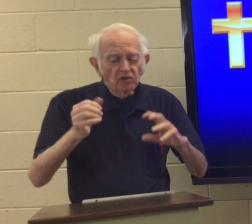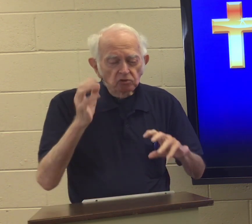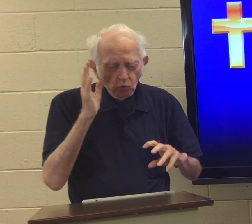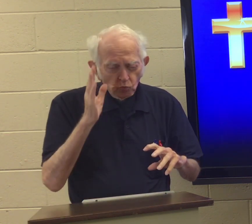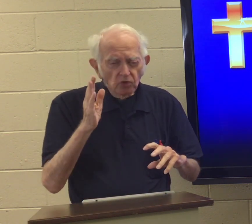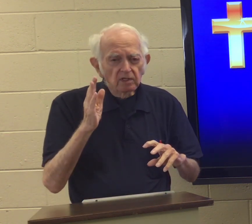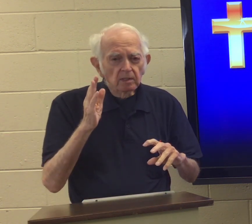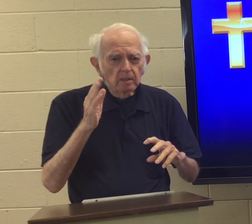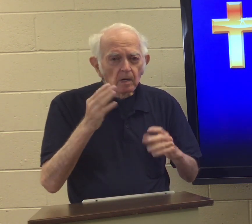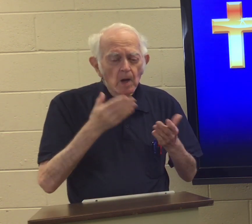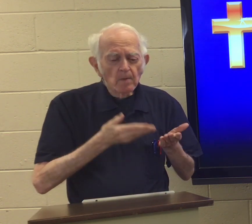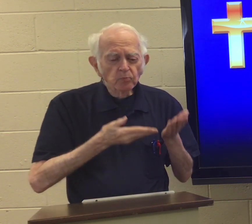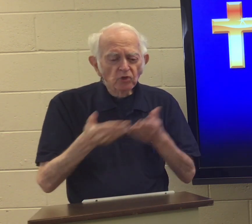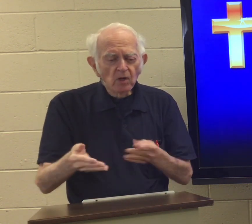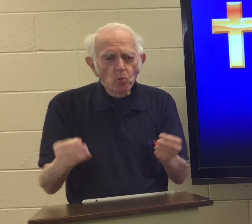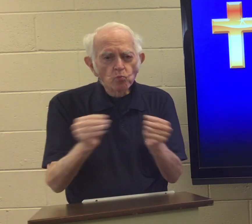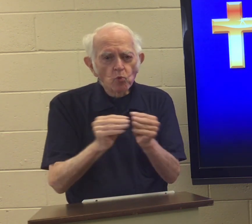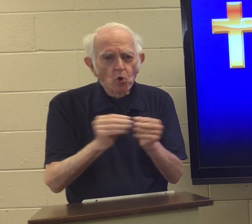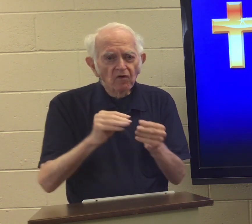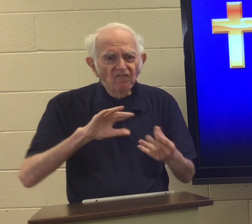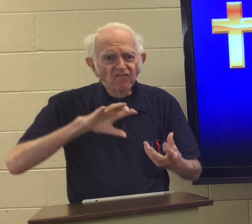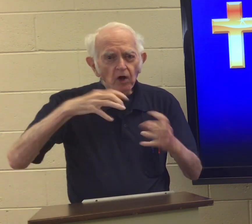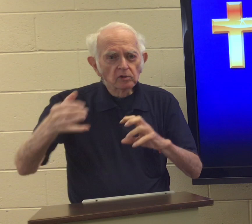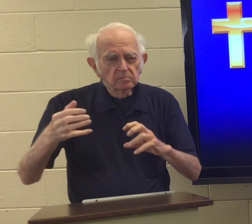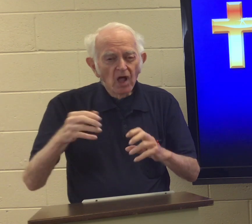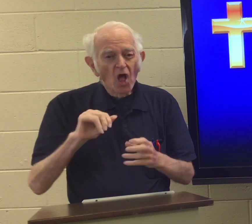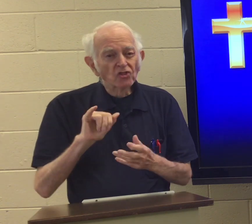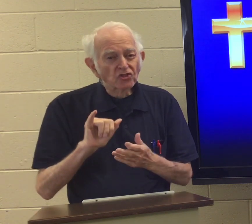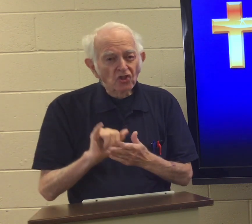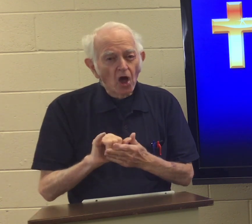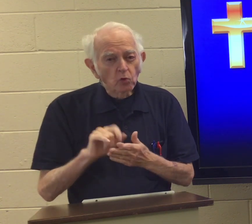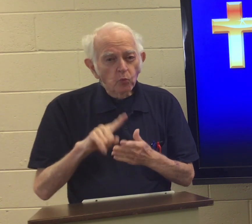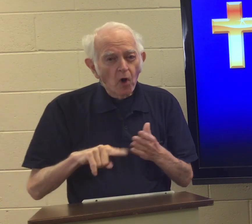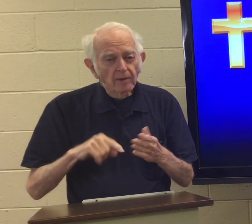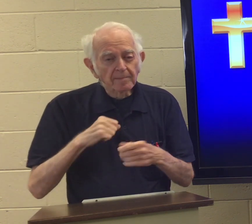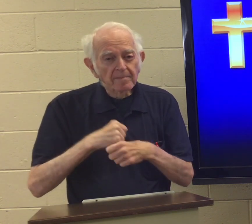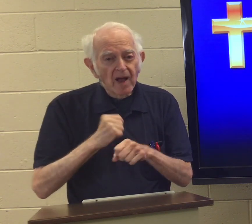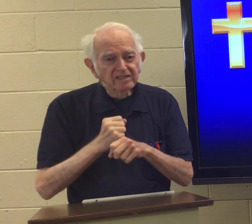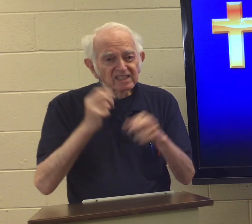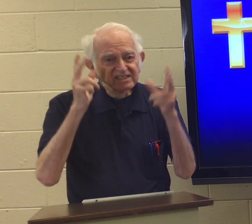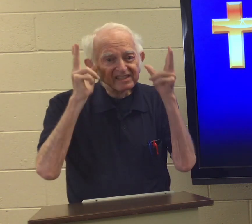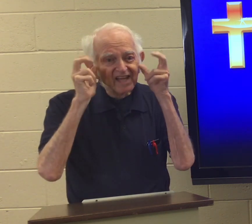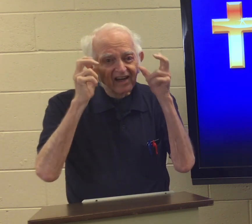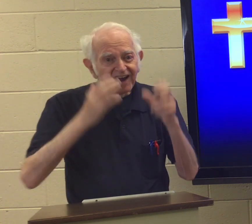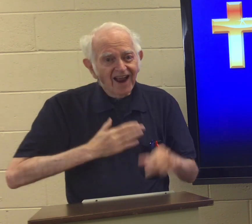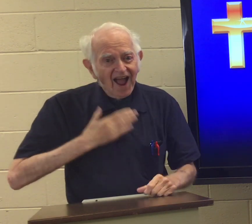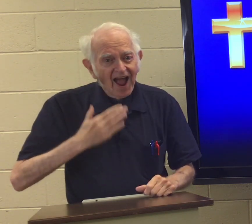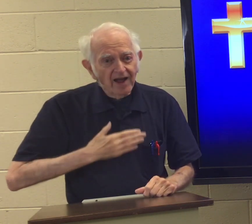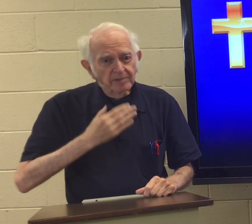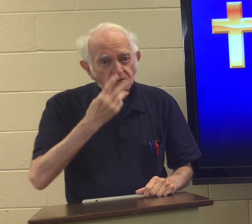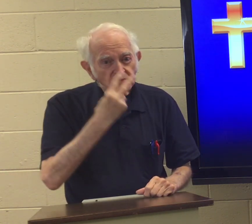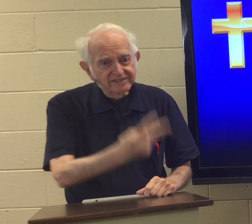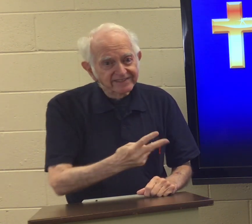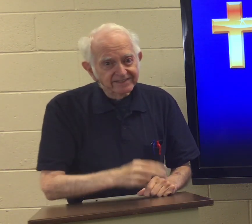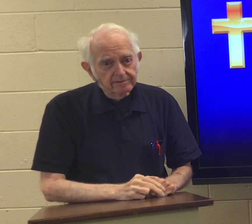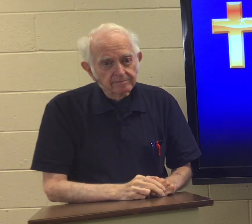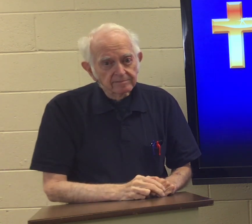violence will bring more violence. That's what makes Satan happy to see.